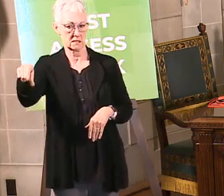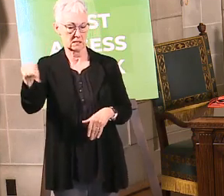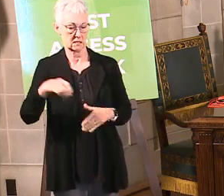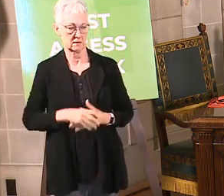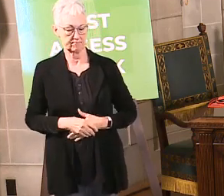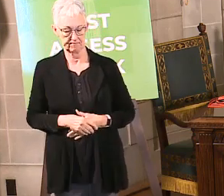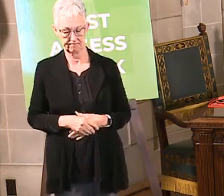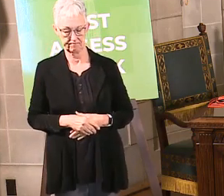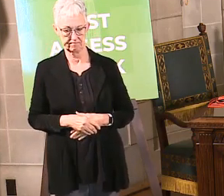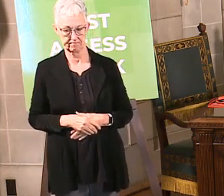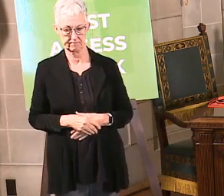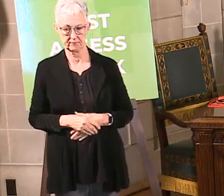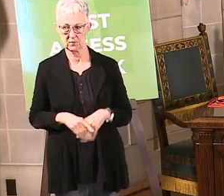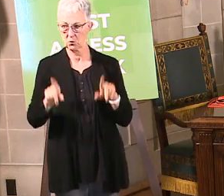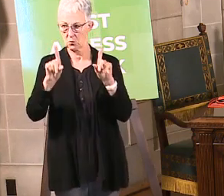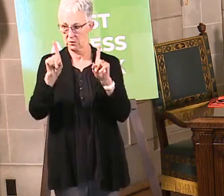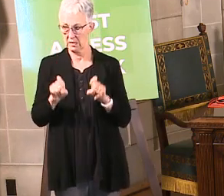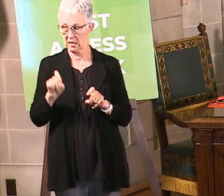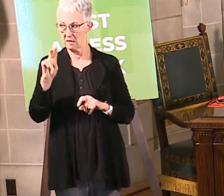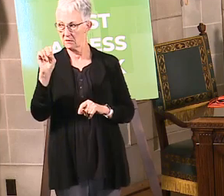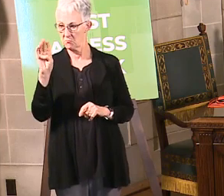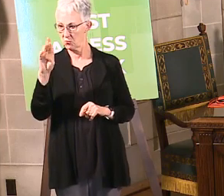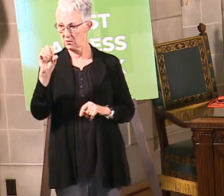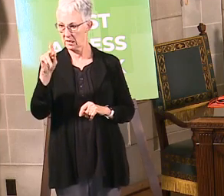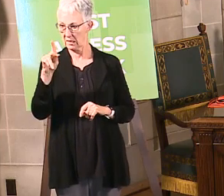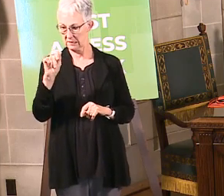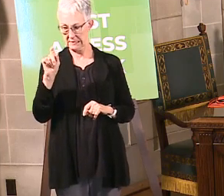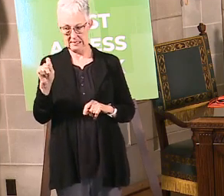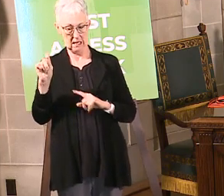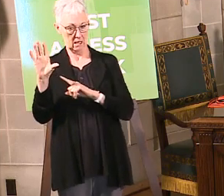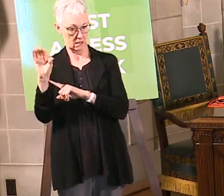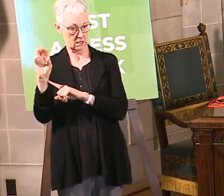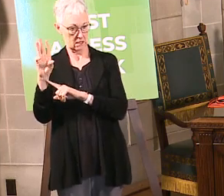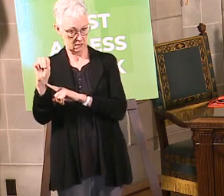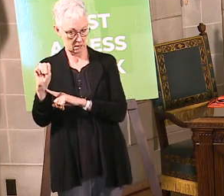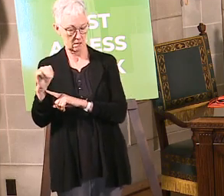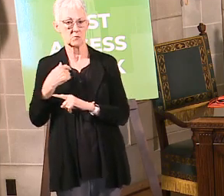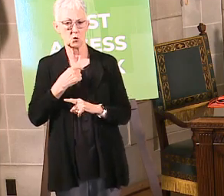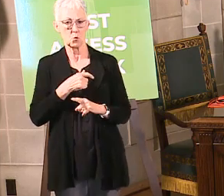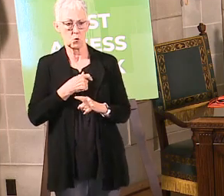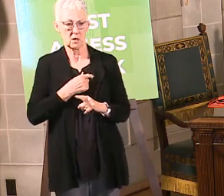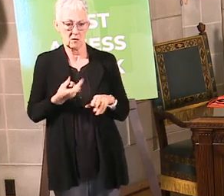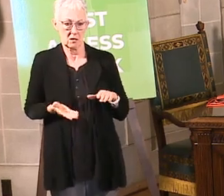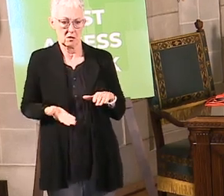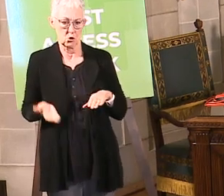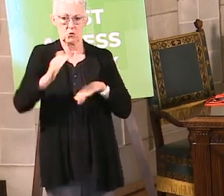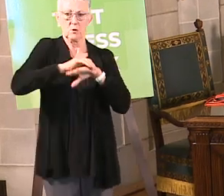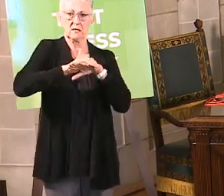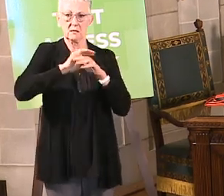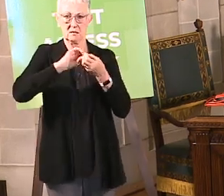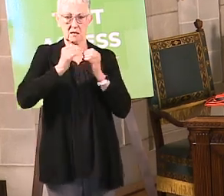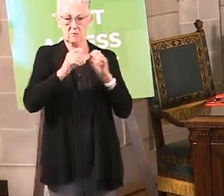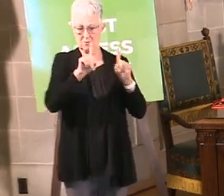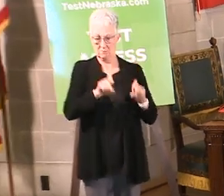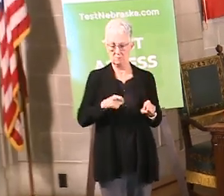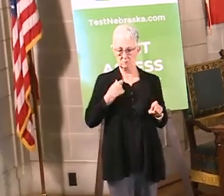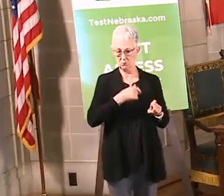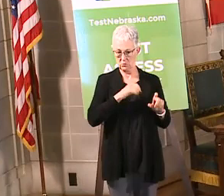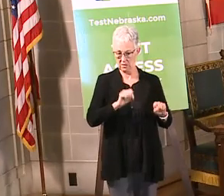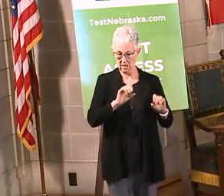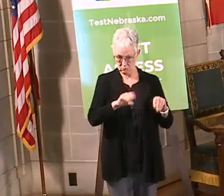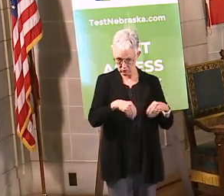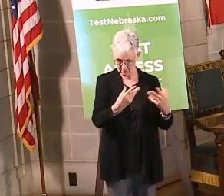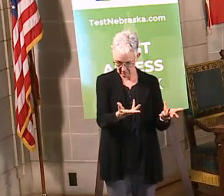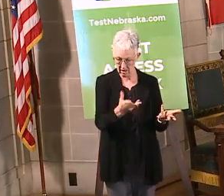how we're ramping up our testing across the state through mobile testing sites. We are in Omaha, Lincoln, Grand Island, and Schuyler